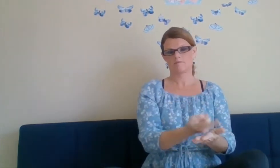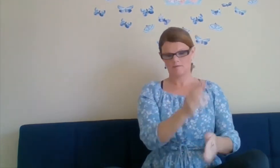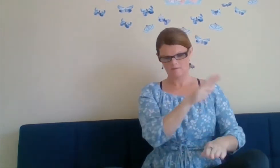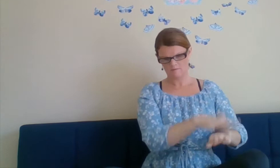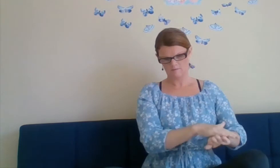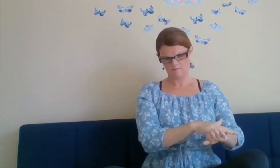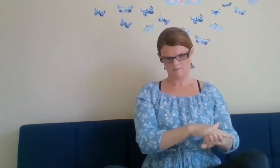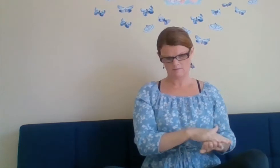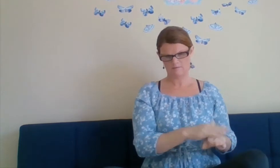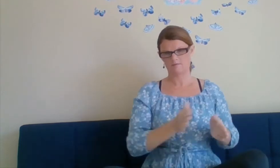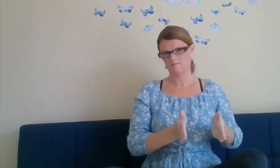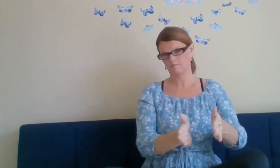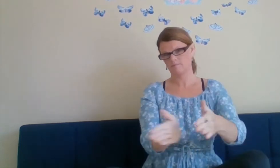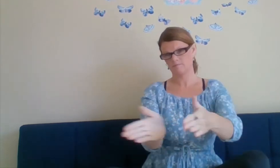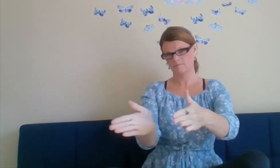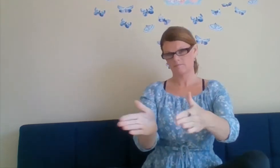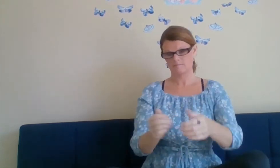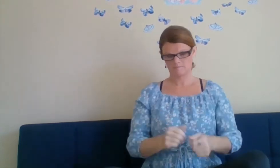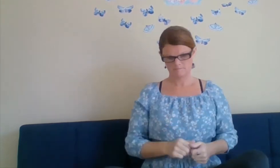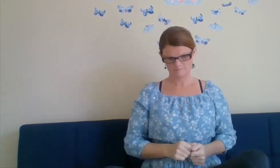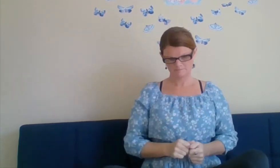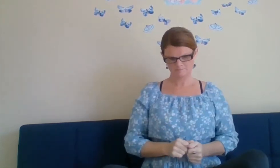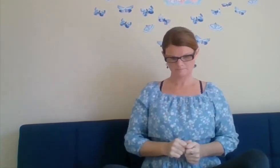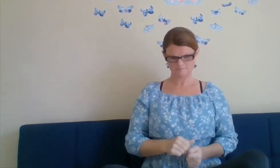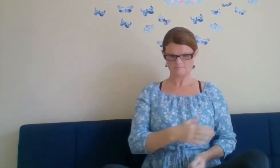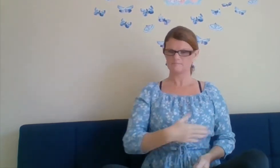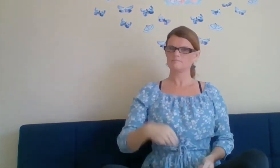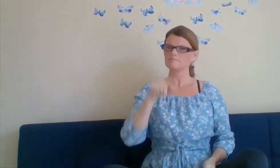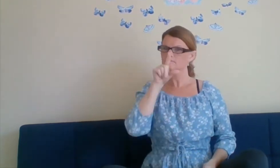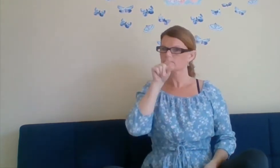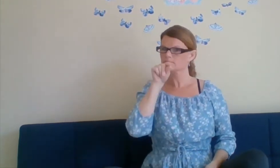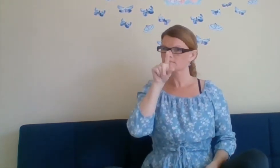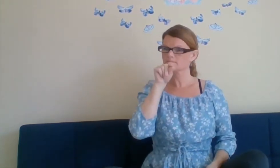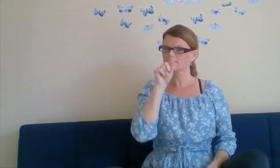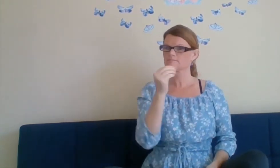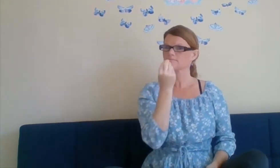and the birds ate them.